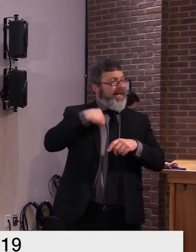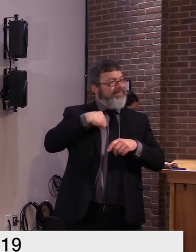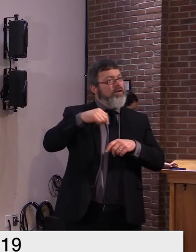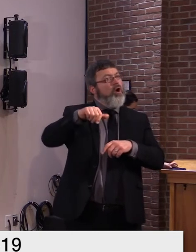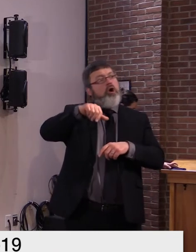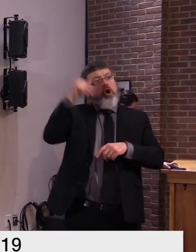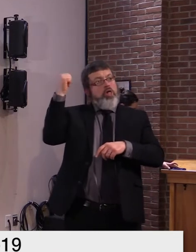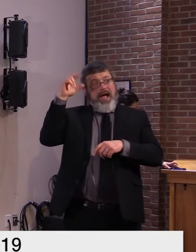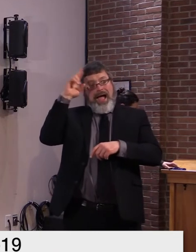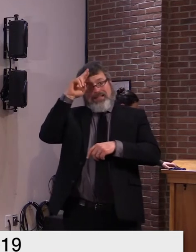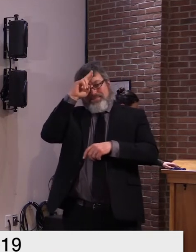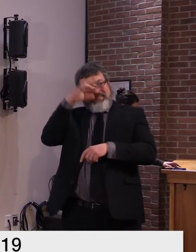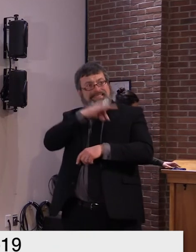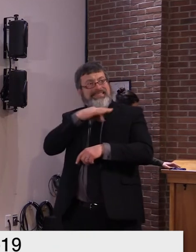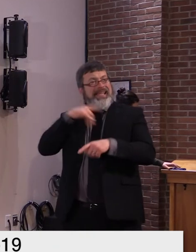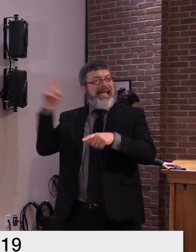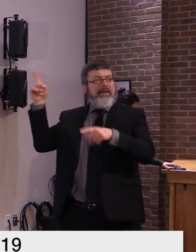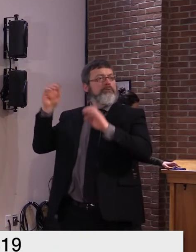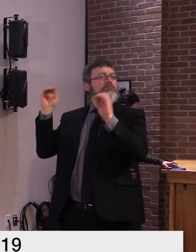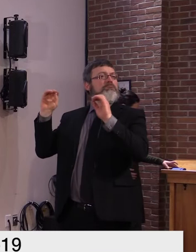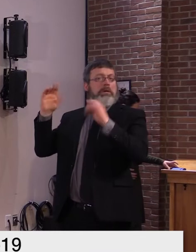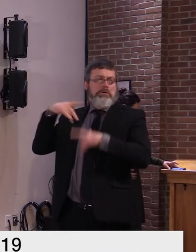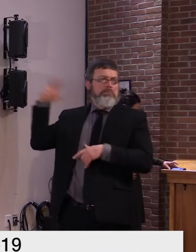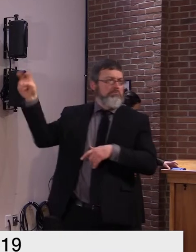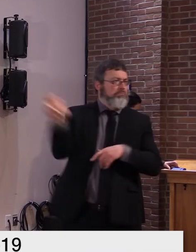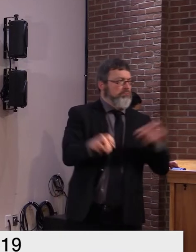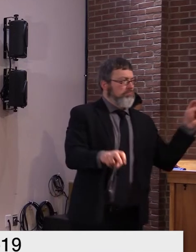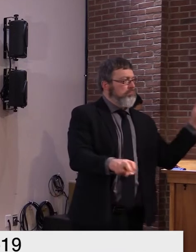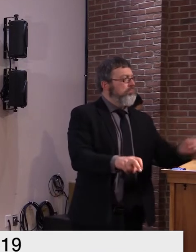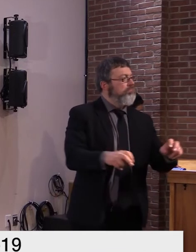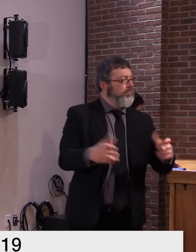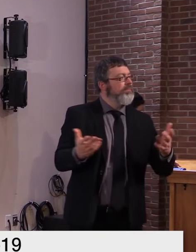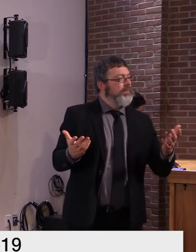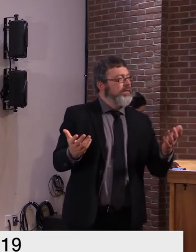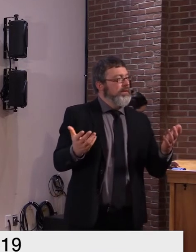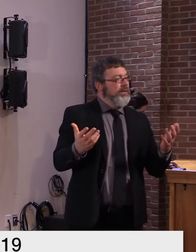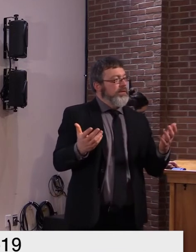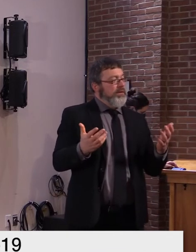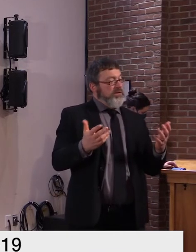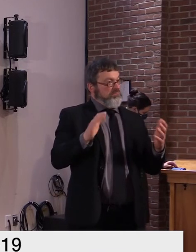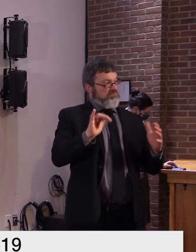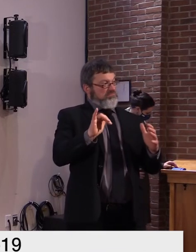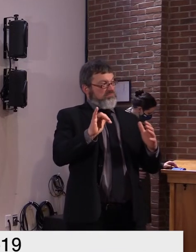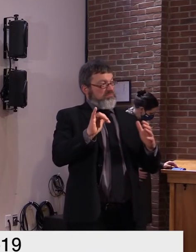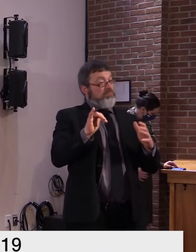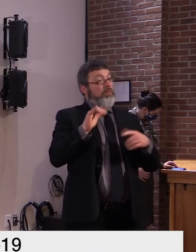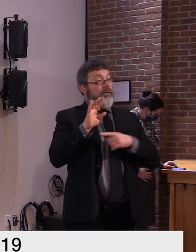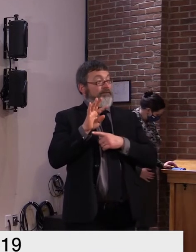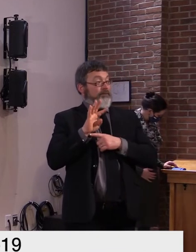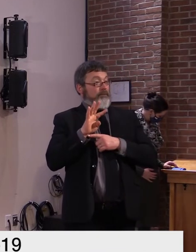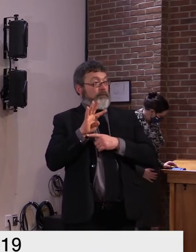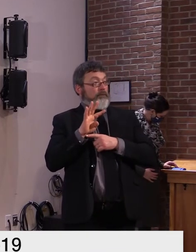that we will have through this contract i think we will meet the needs of those critical periods that we need